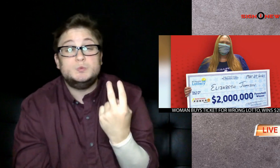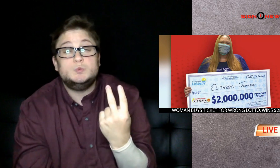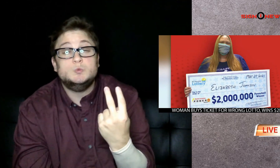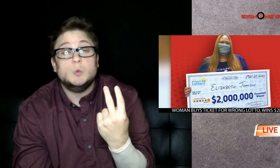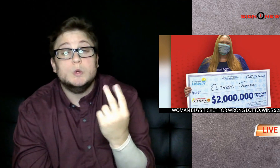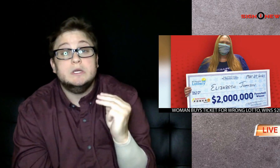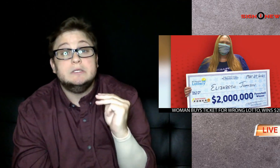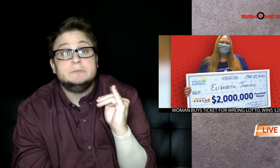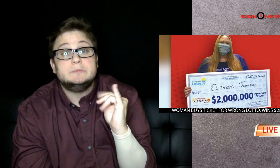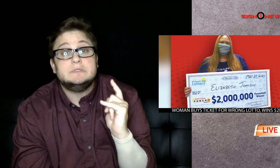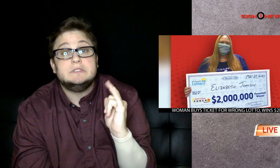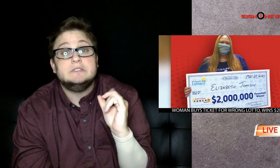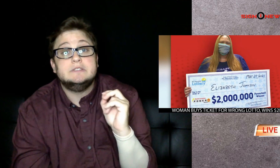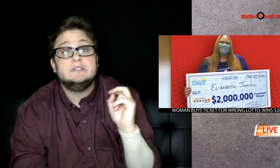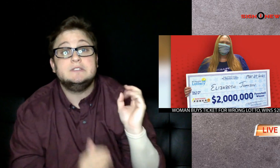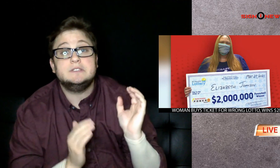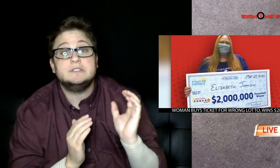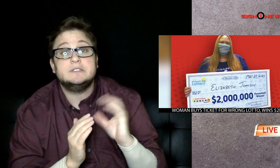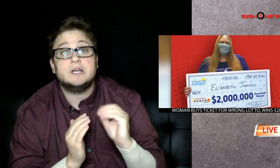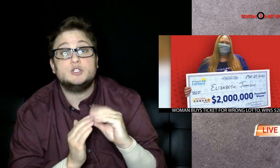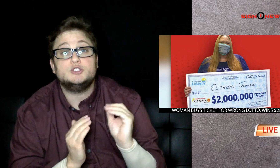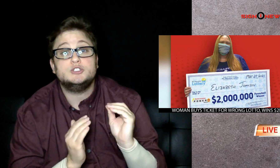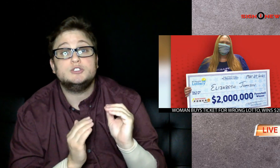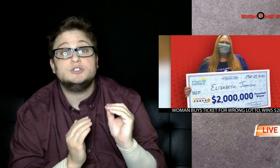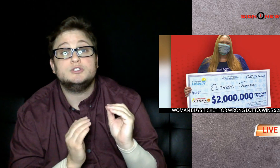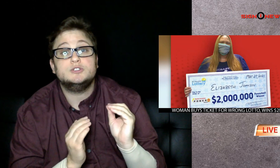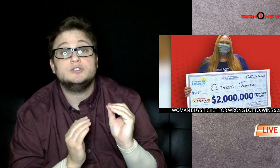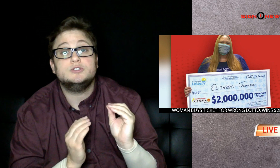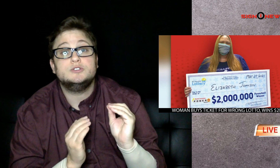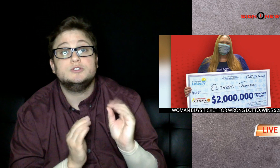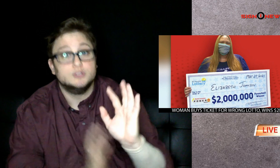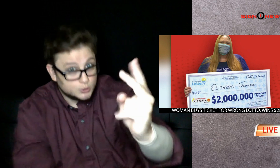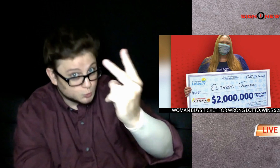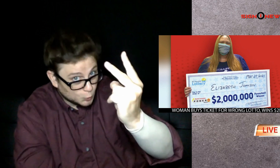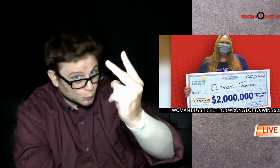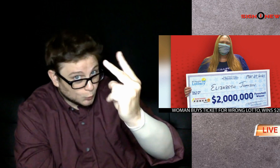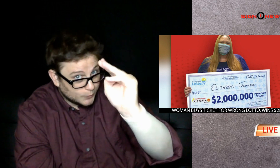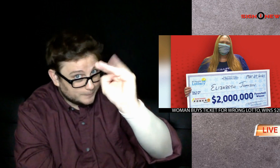ticket for a drawing that she was not even trying to enter.